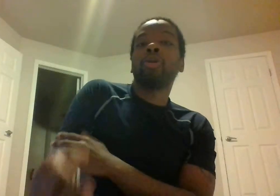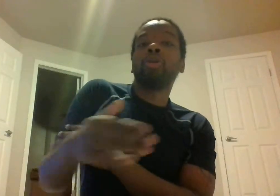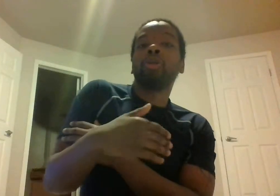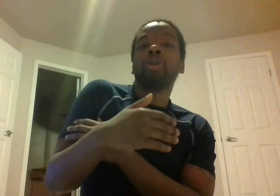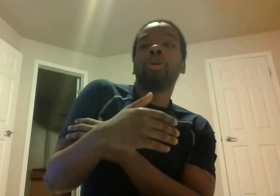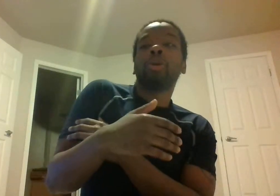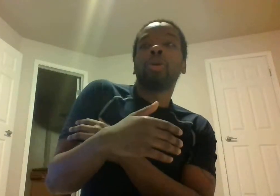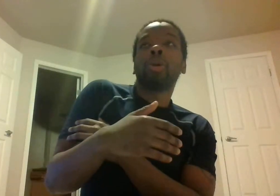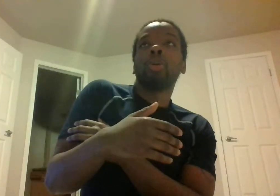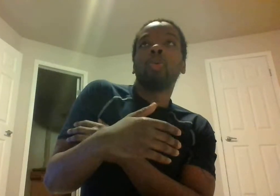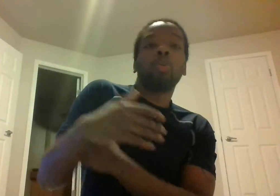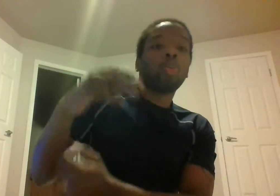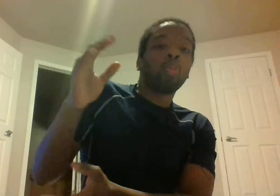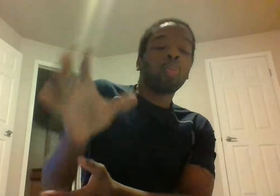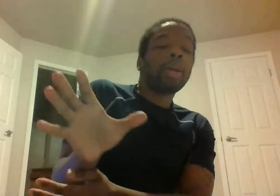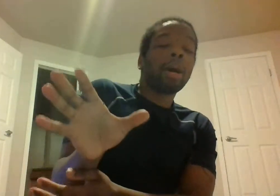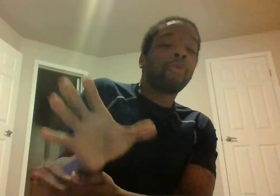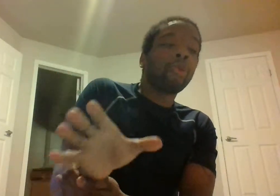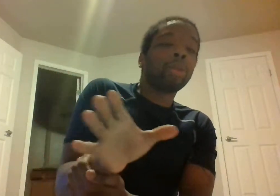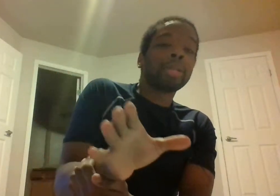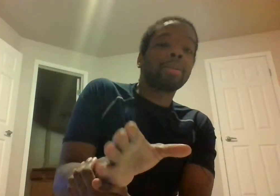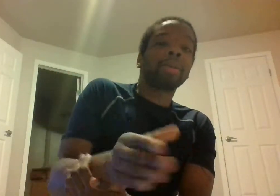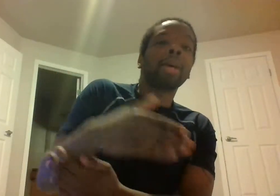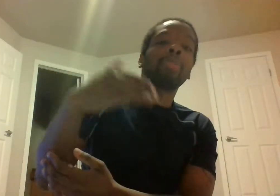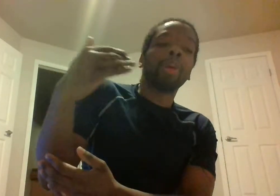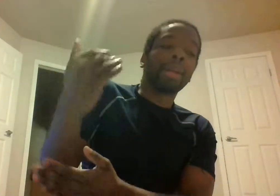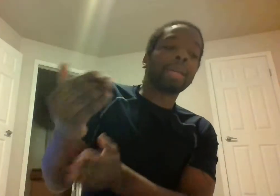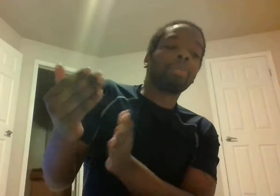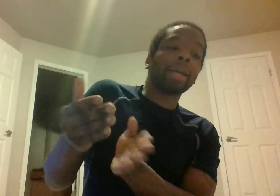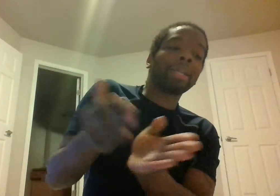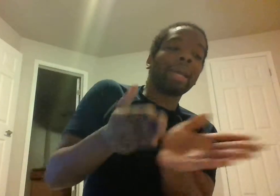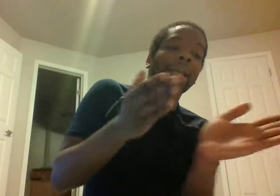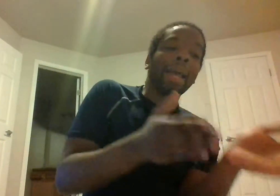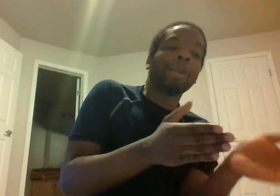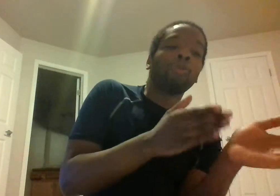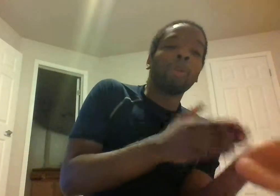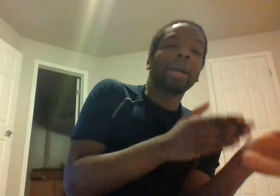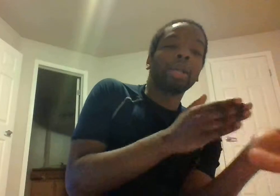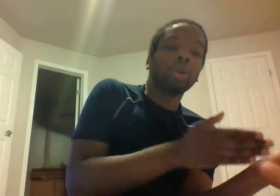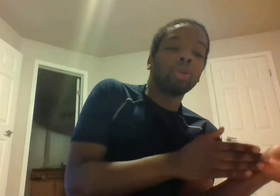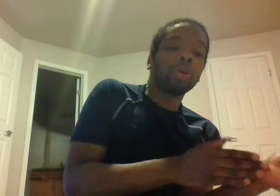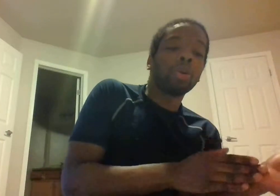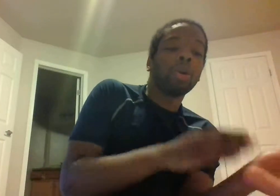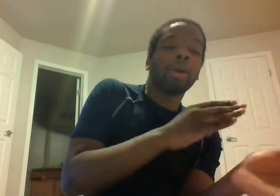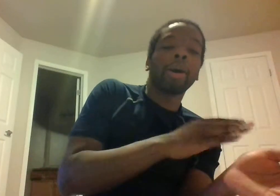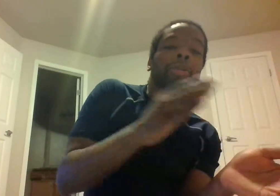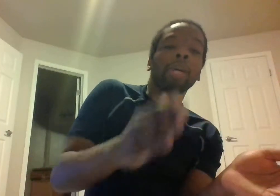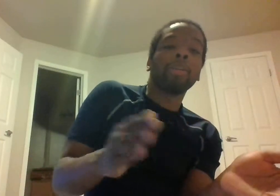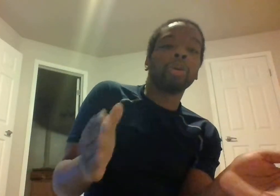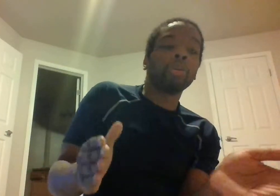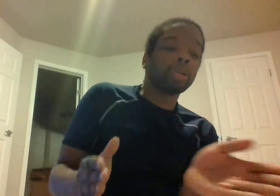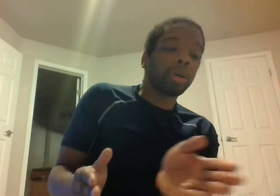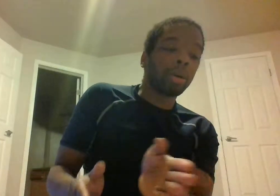we know I'm fully on septum tank but that's basically an anaerobic lagoon or how some lagoons are